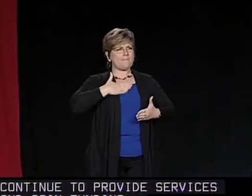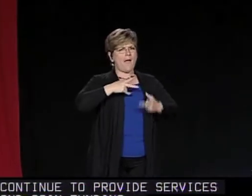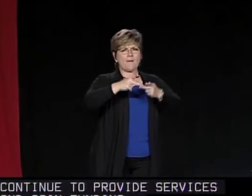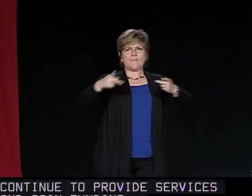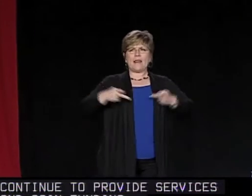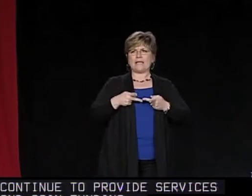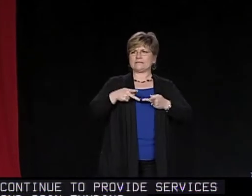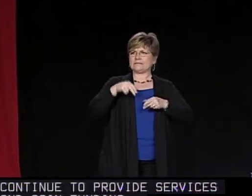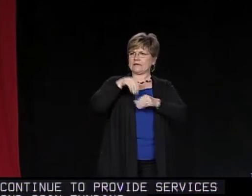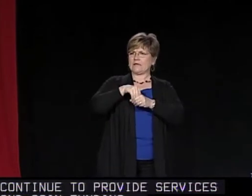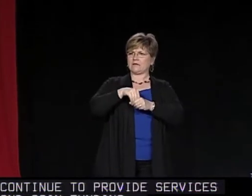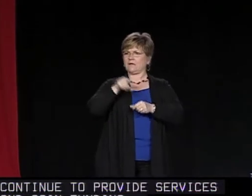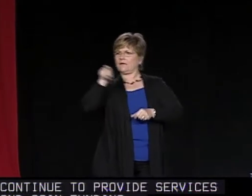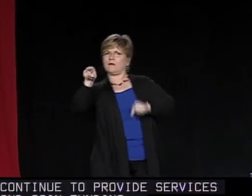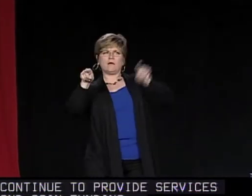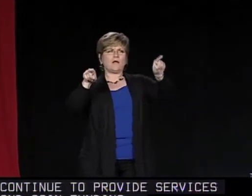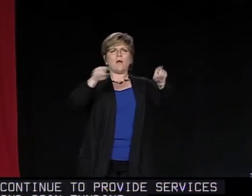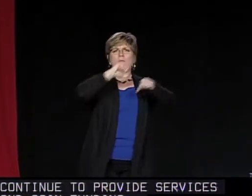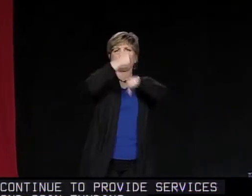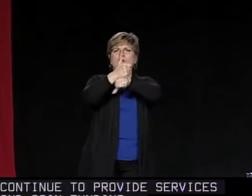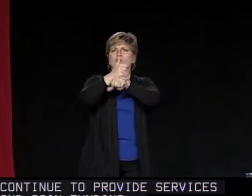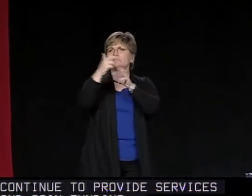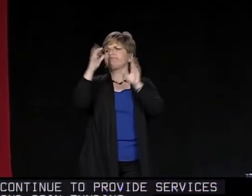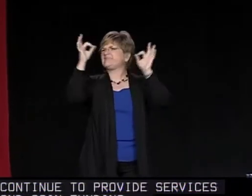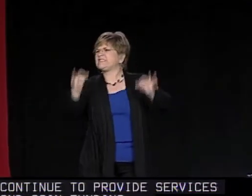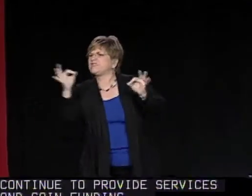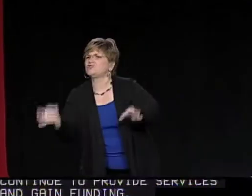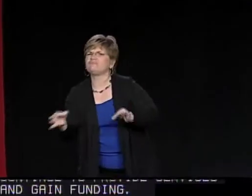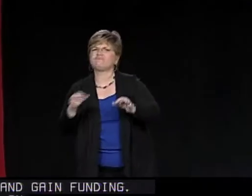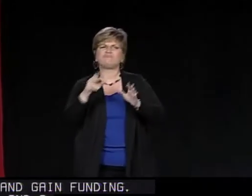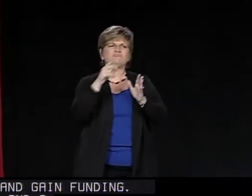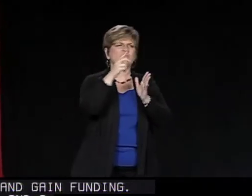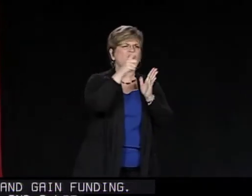And a lot of people are saying, you know, I don't want you to forget about me and my place.